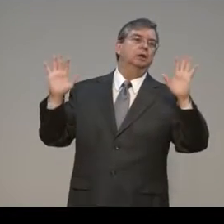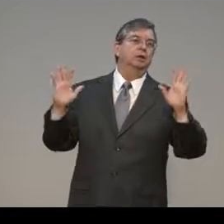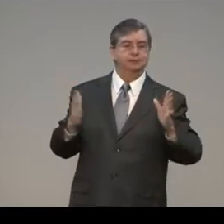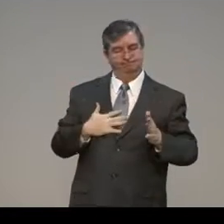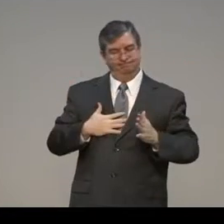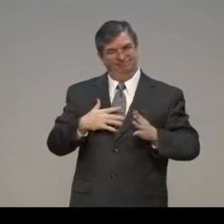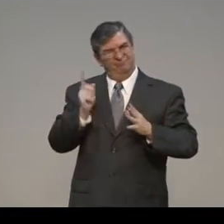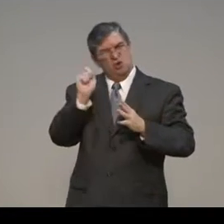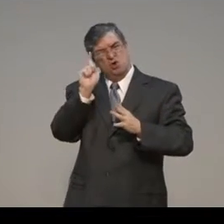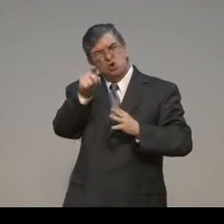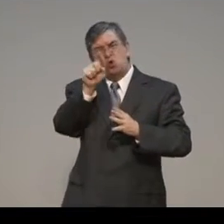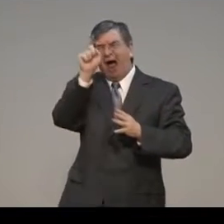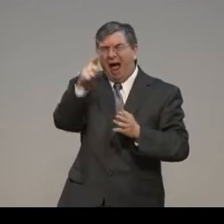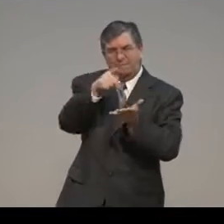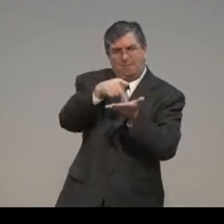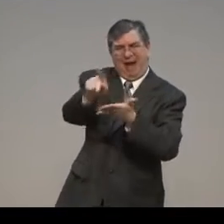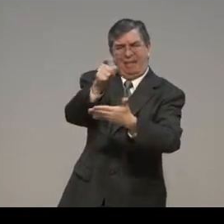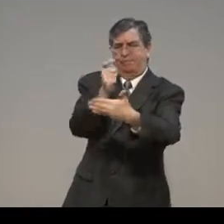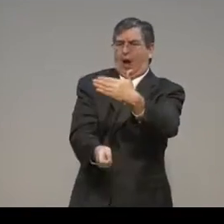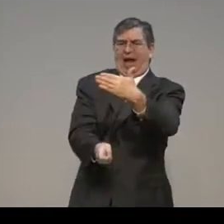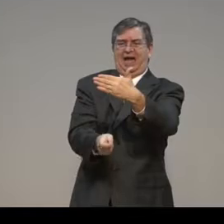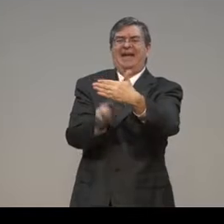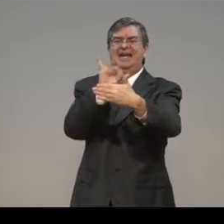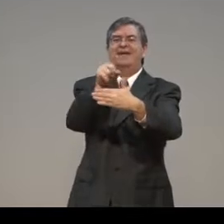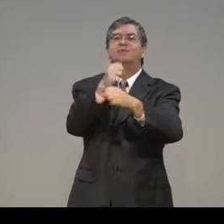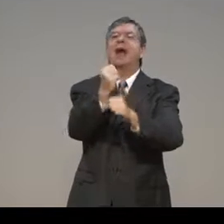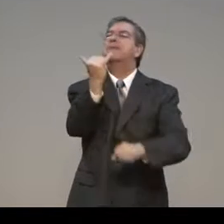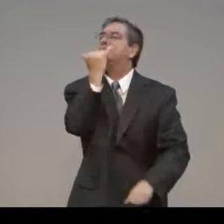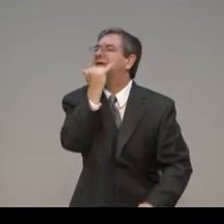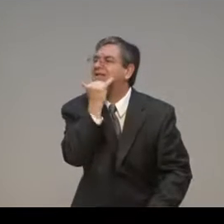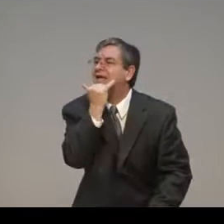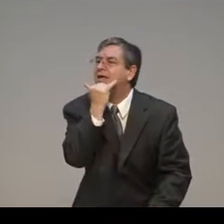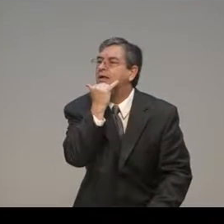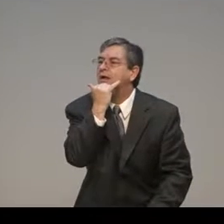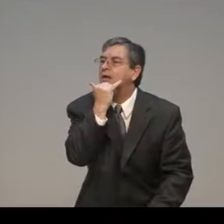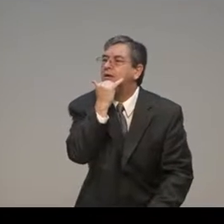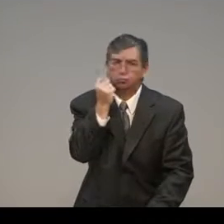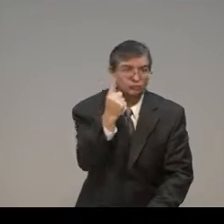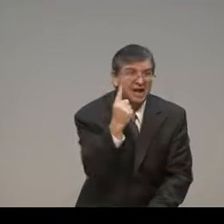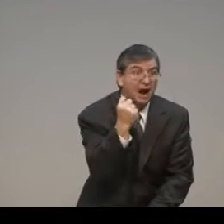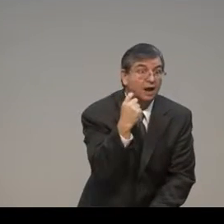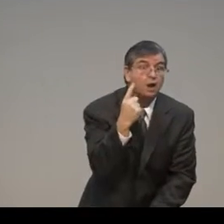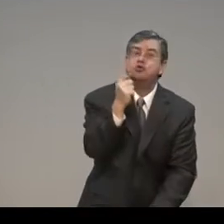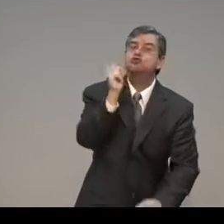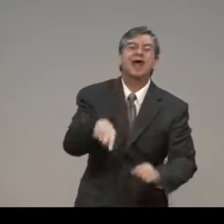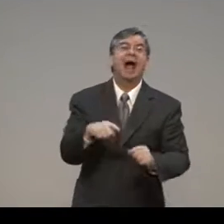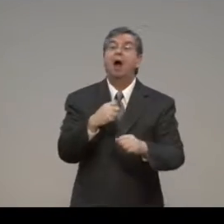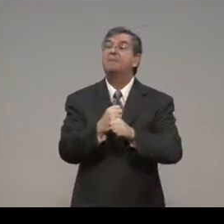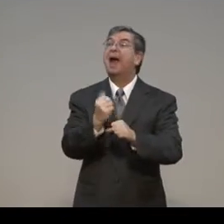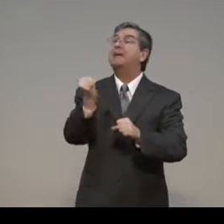It was to keep me from going to jail. I could either pay with my time, maybe six months